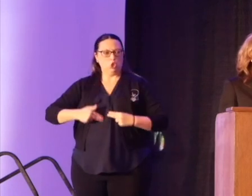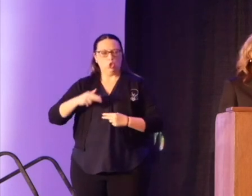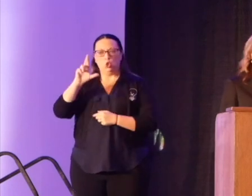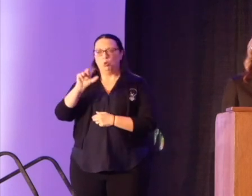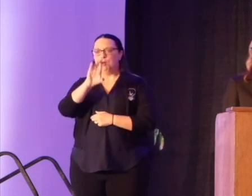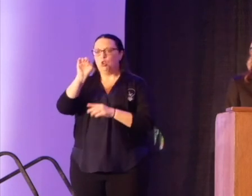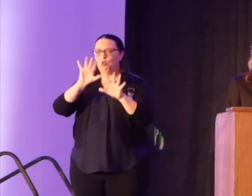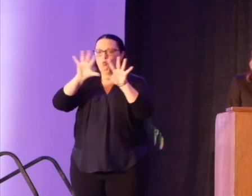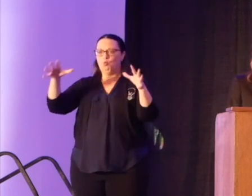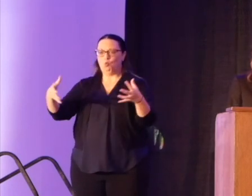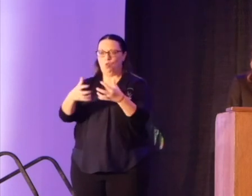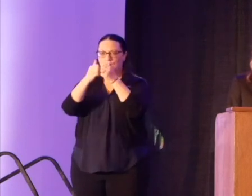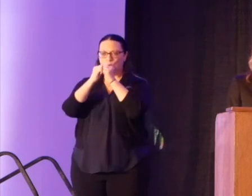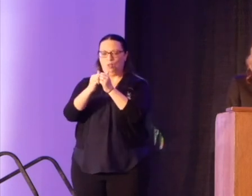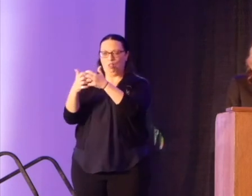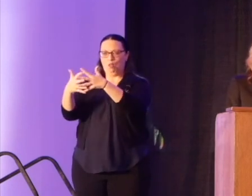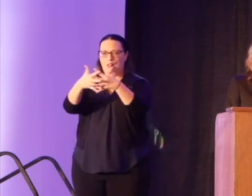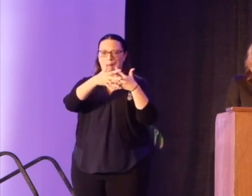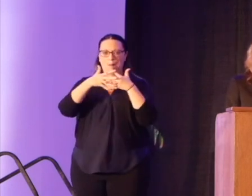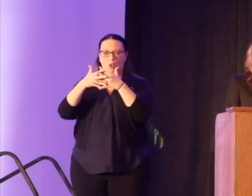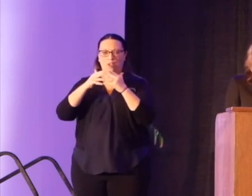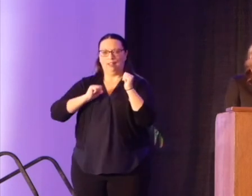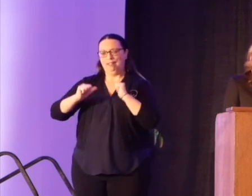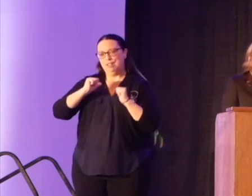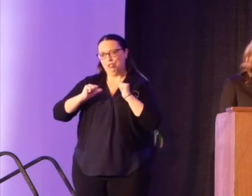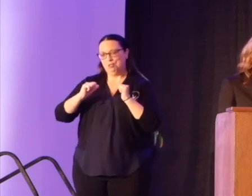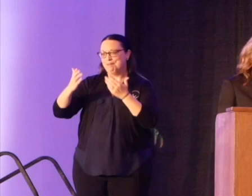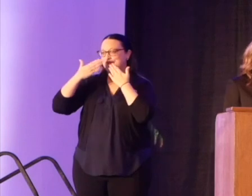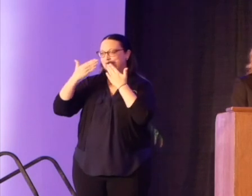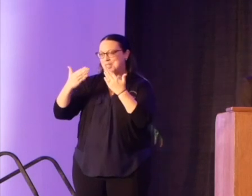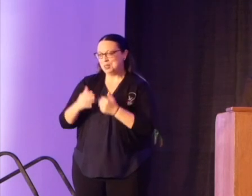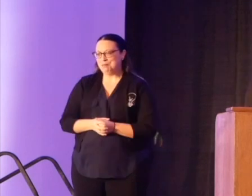and as the American theater. Thank you.